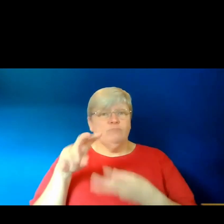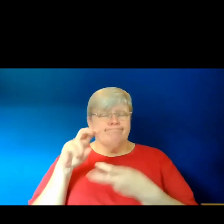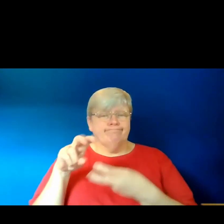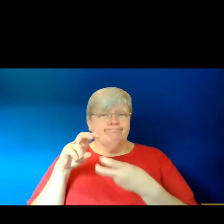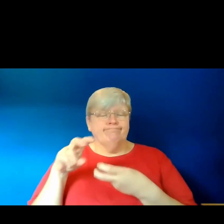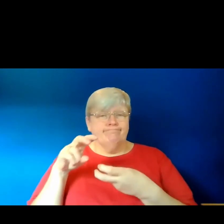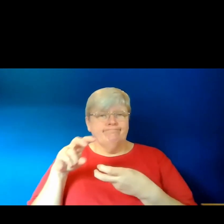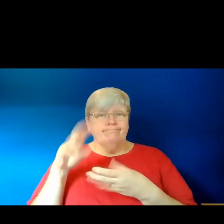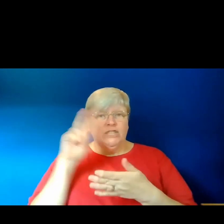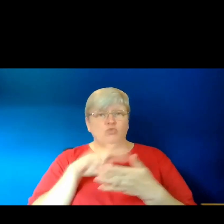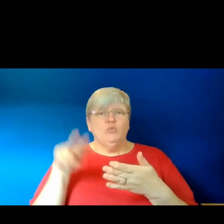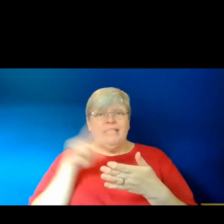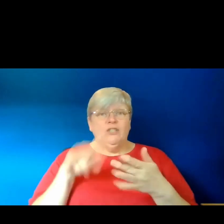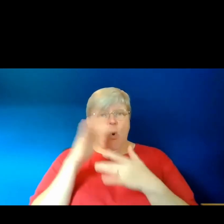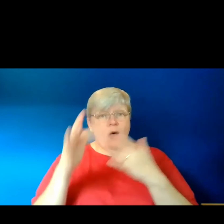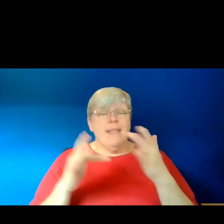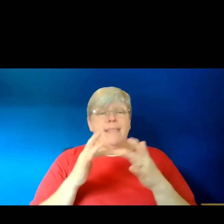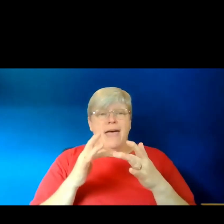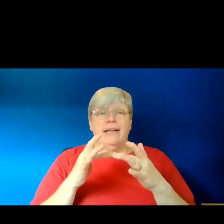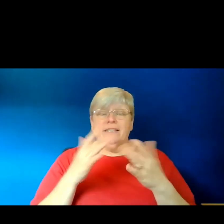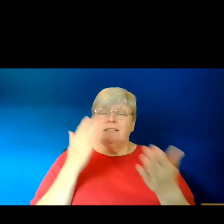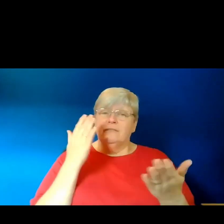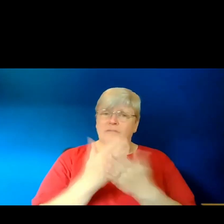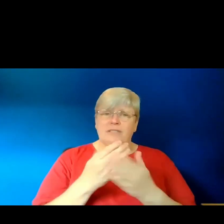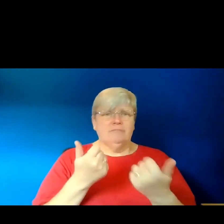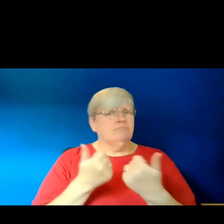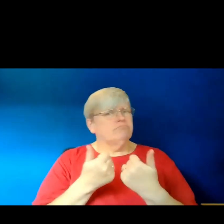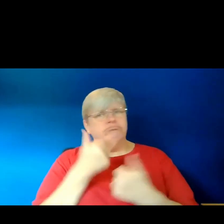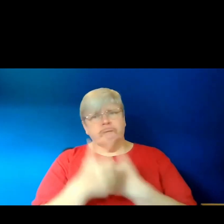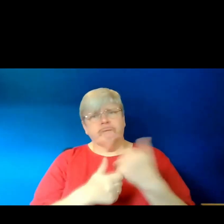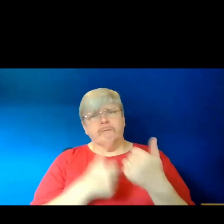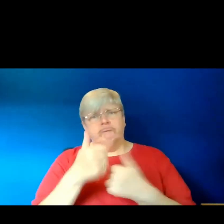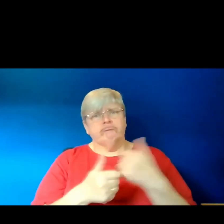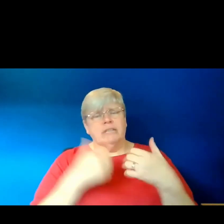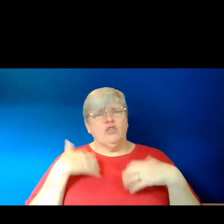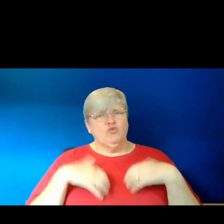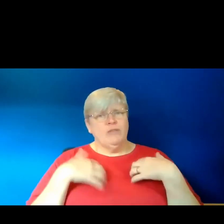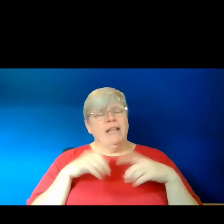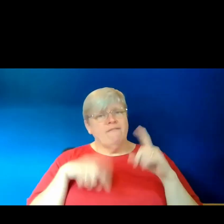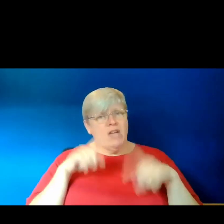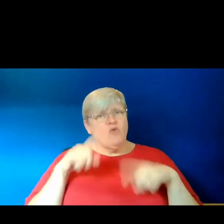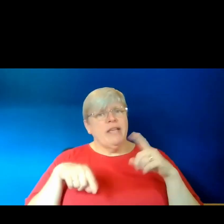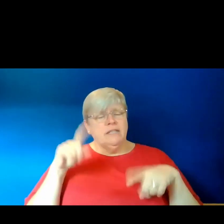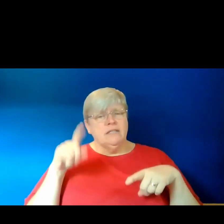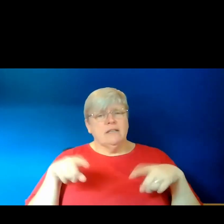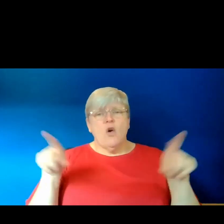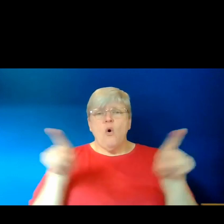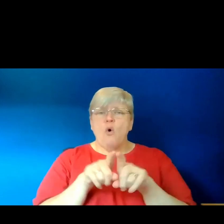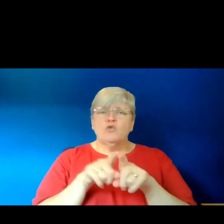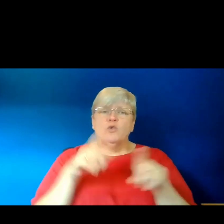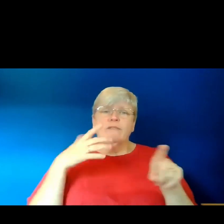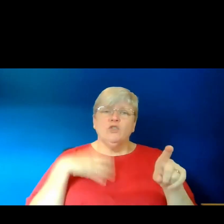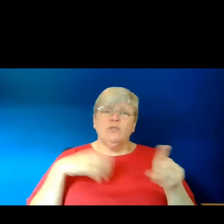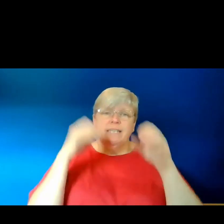of poets to rework myths. And the way they've done it is really varied and interesting. And also, if you need image